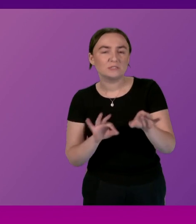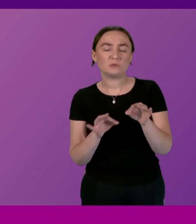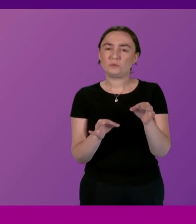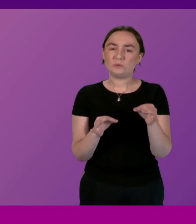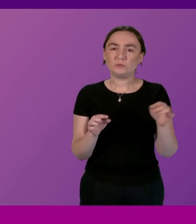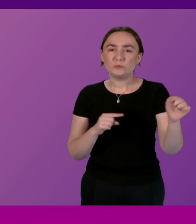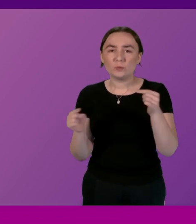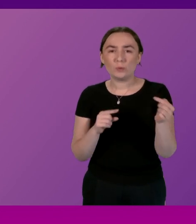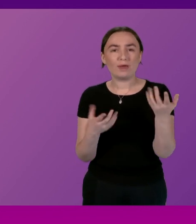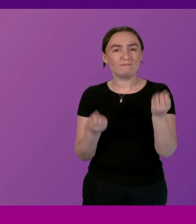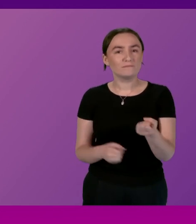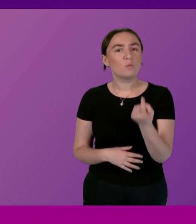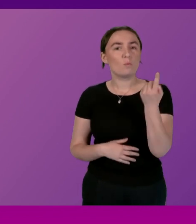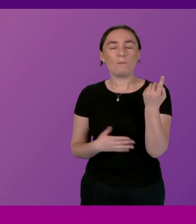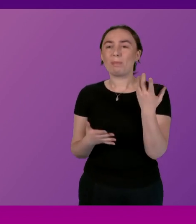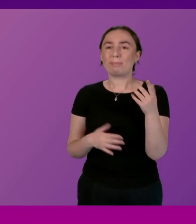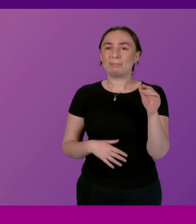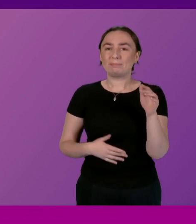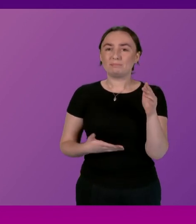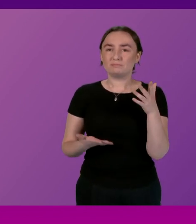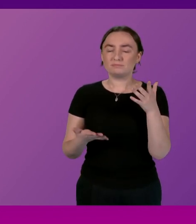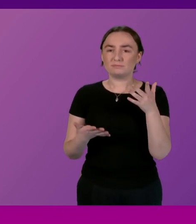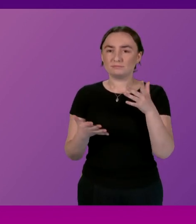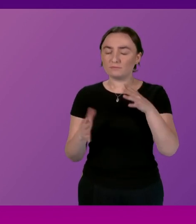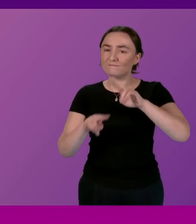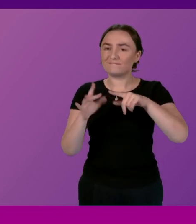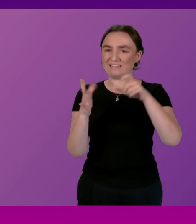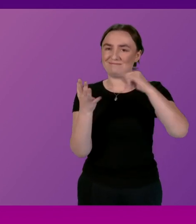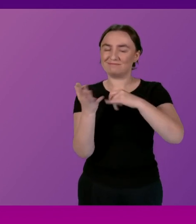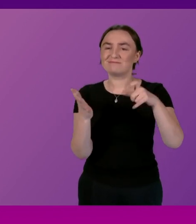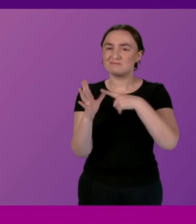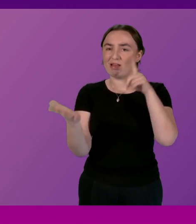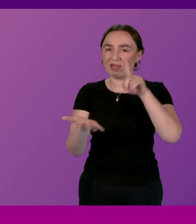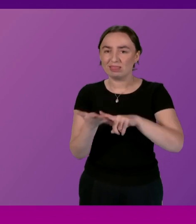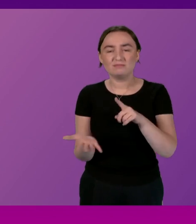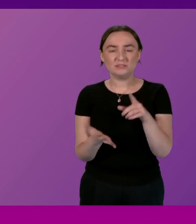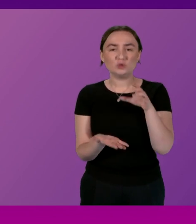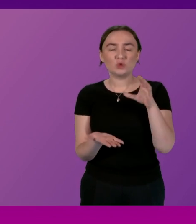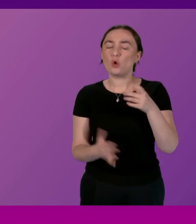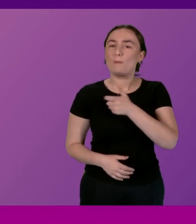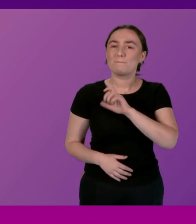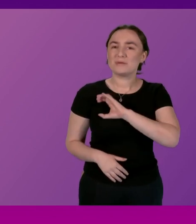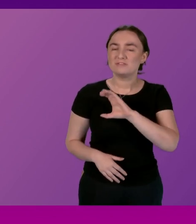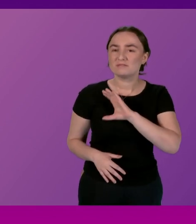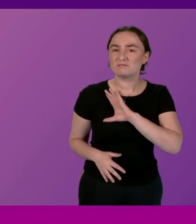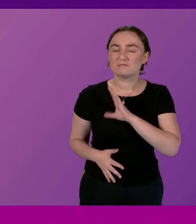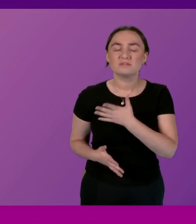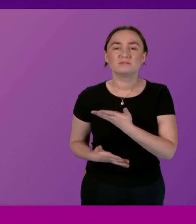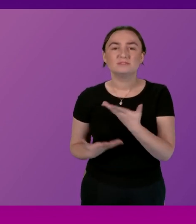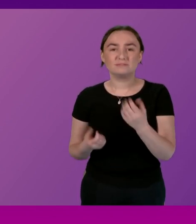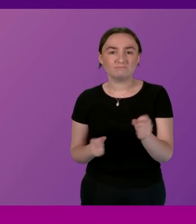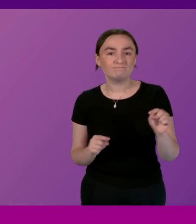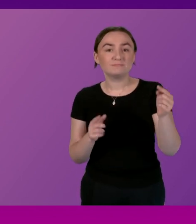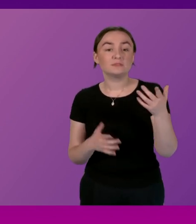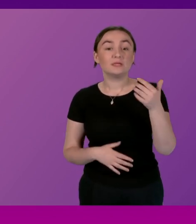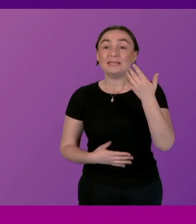Fiscal Commission we could spend hours answering that question I won't of course as I can see as we don't